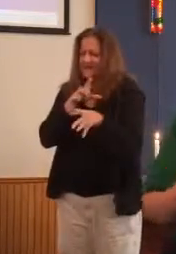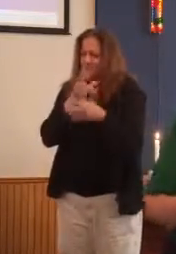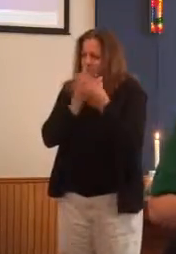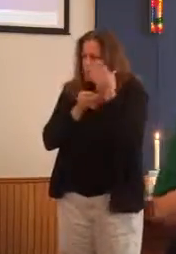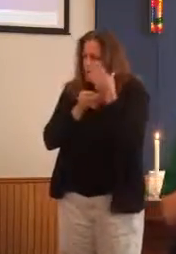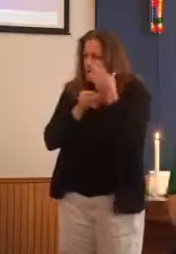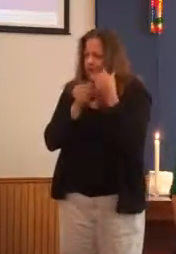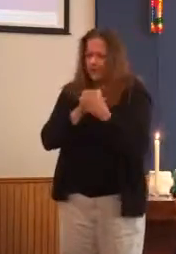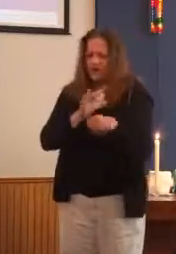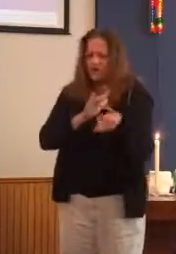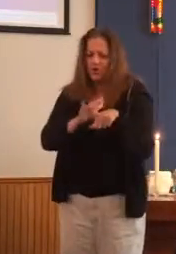nudity and sexuality.